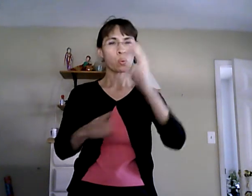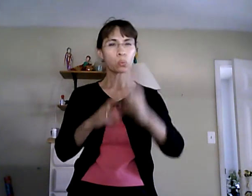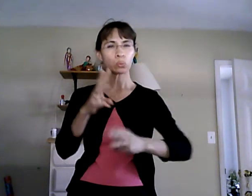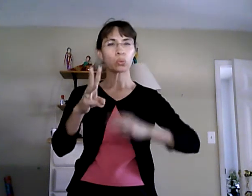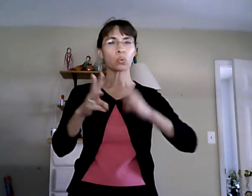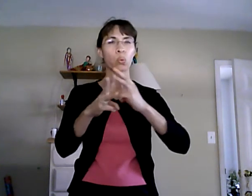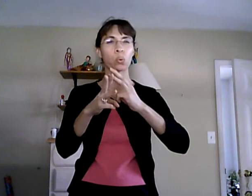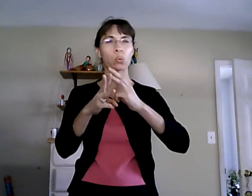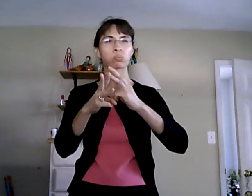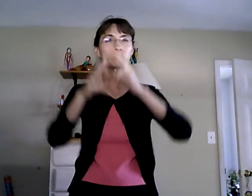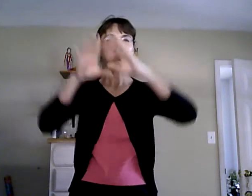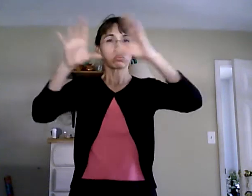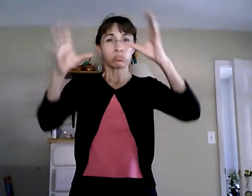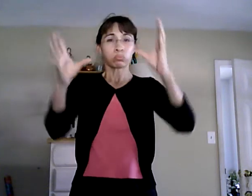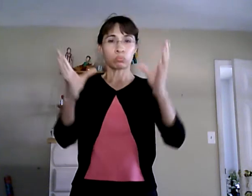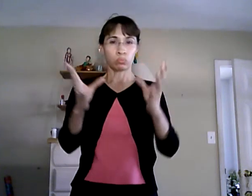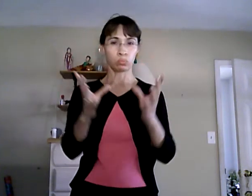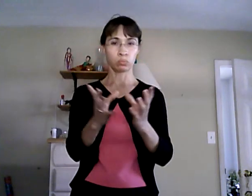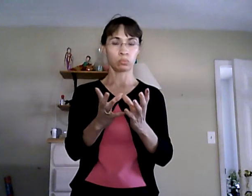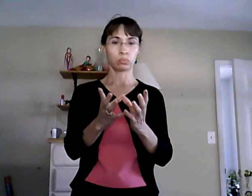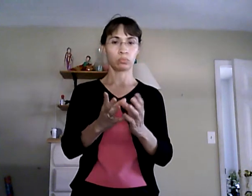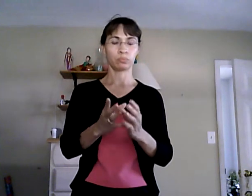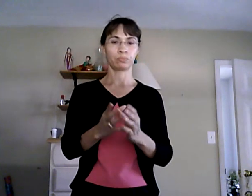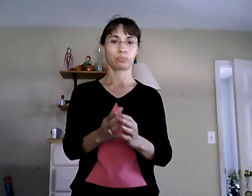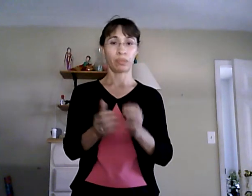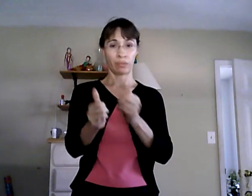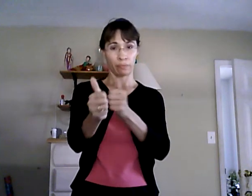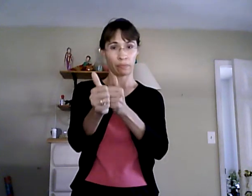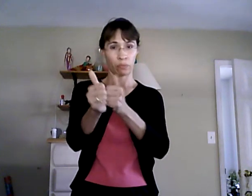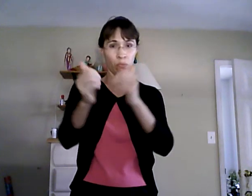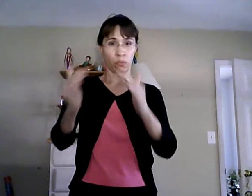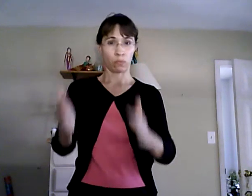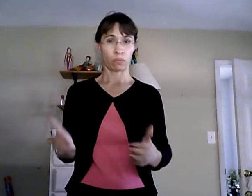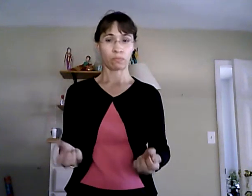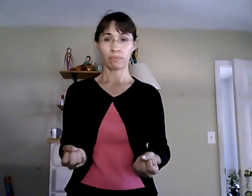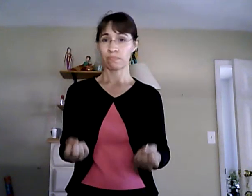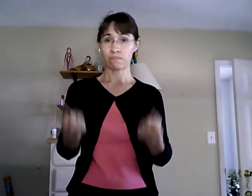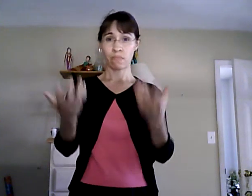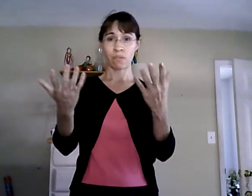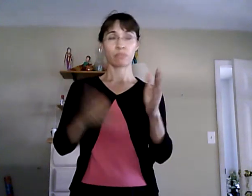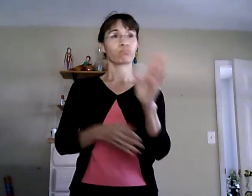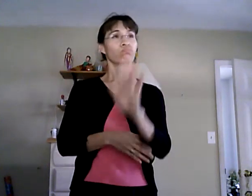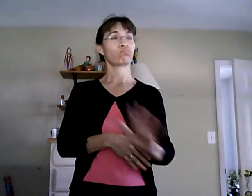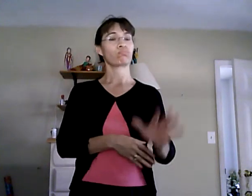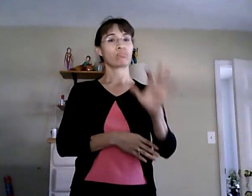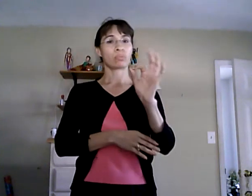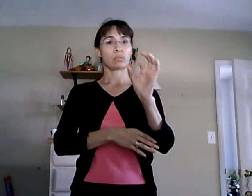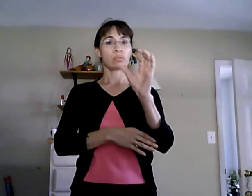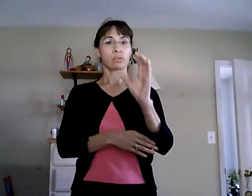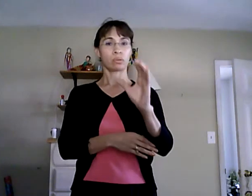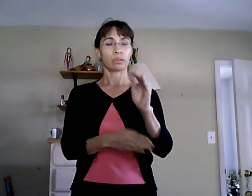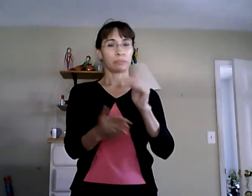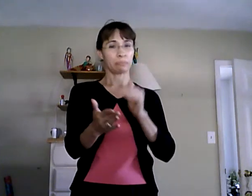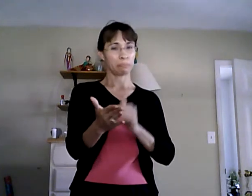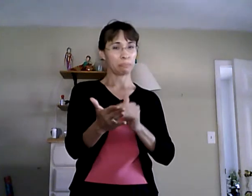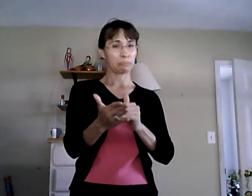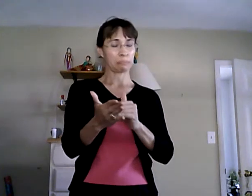it has about 900 followers all over and according to some